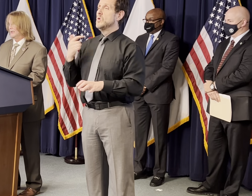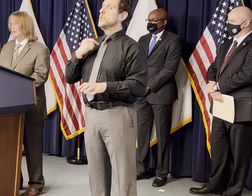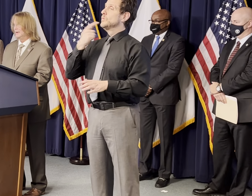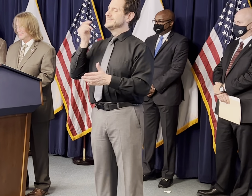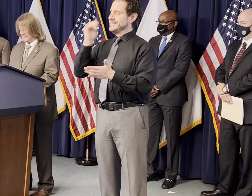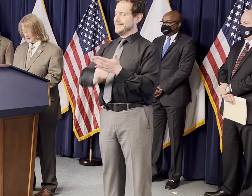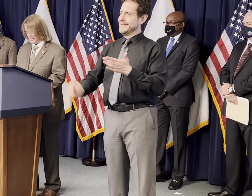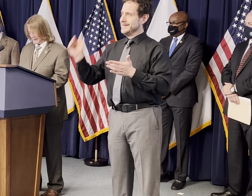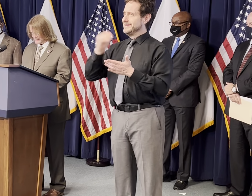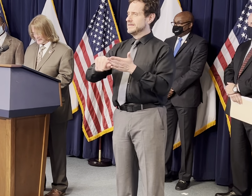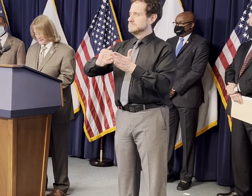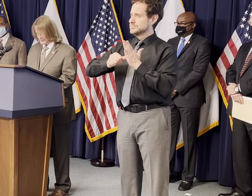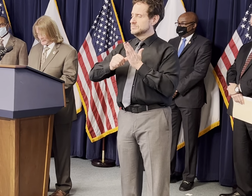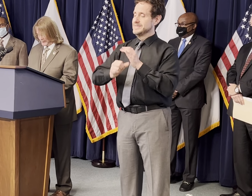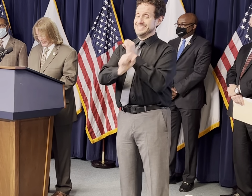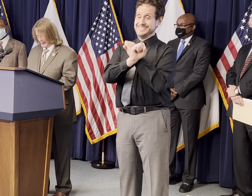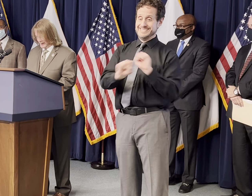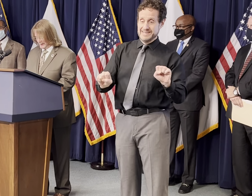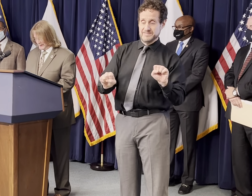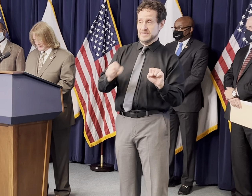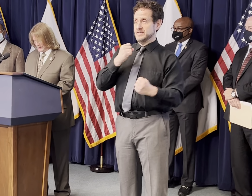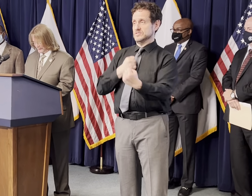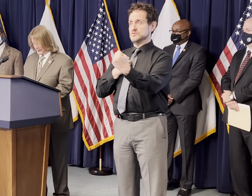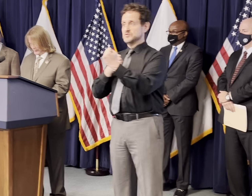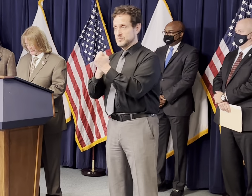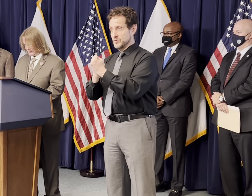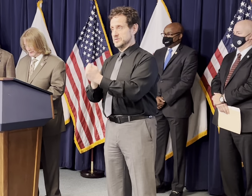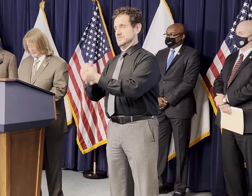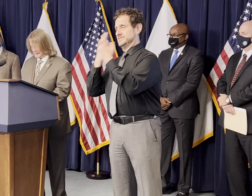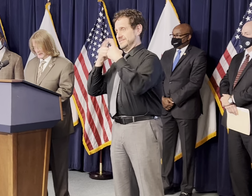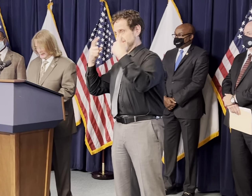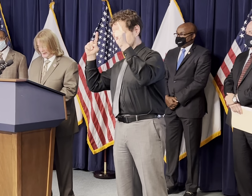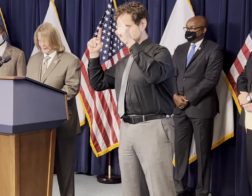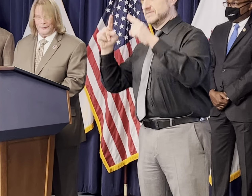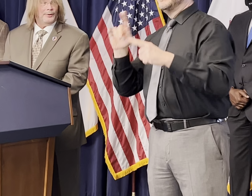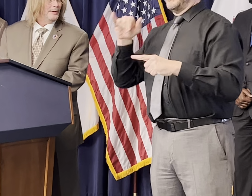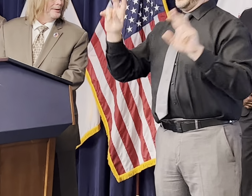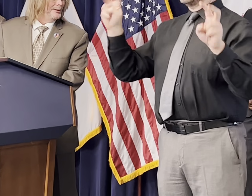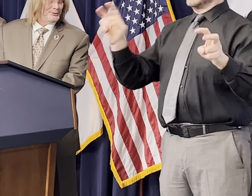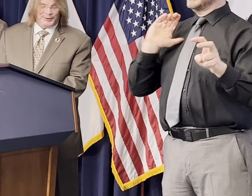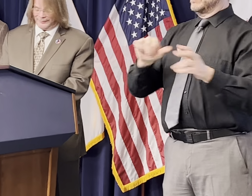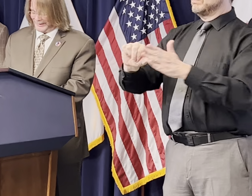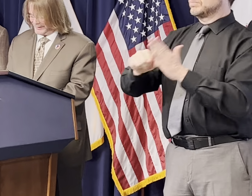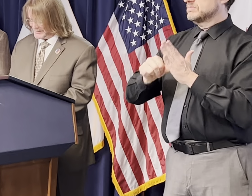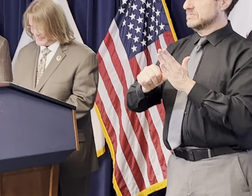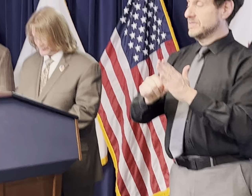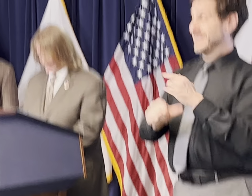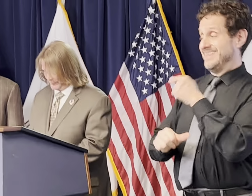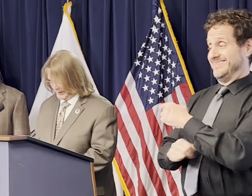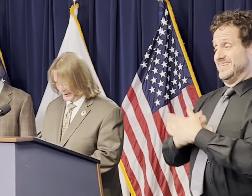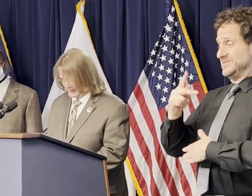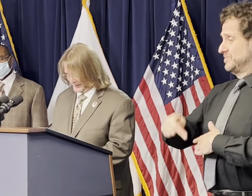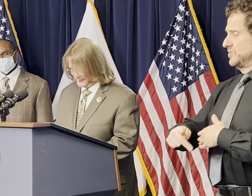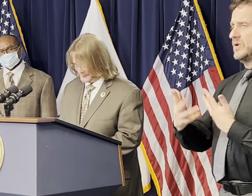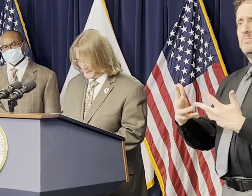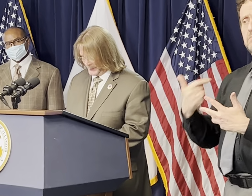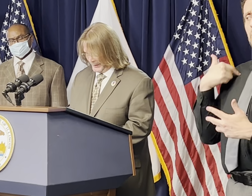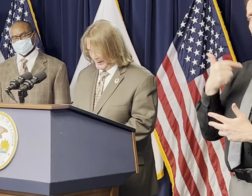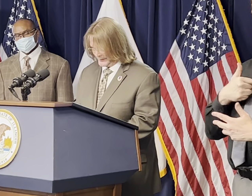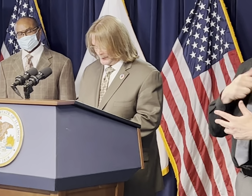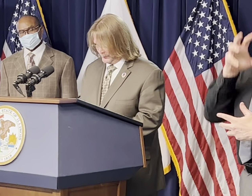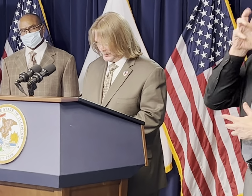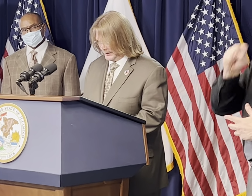support, and success. This is our focus. Therefore, an initiative like this is right up our alley.